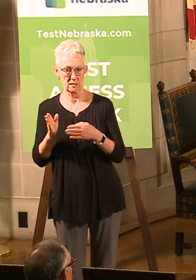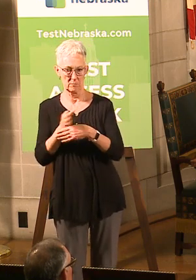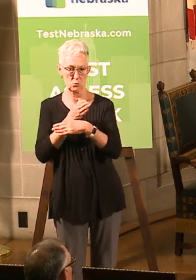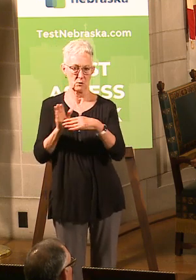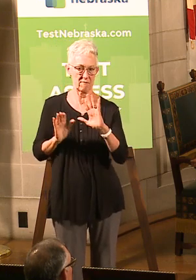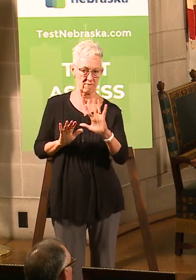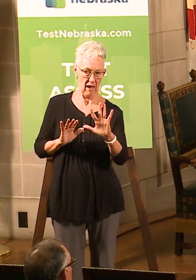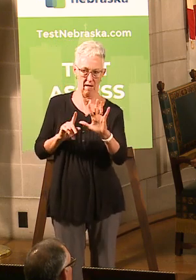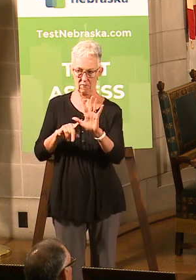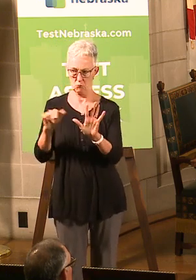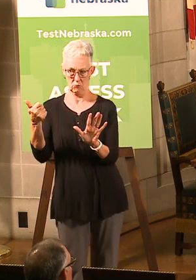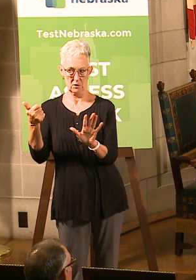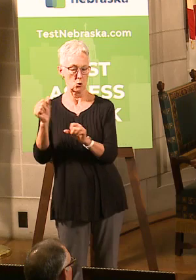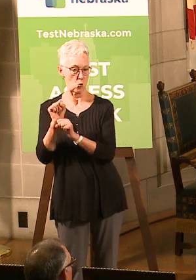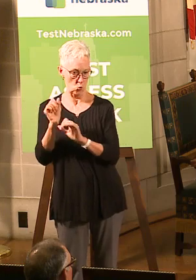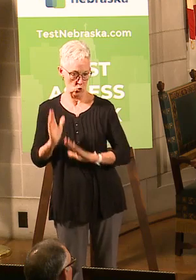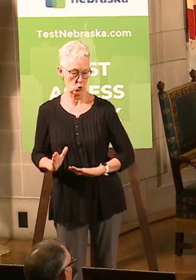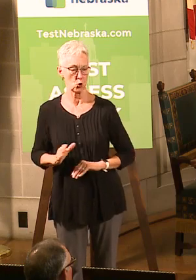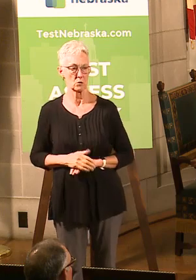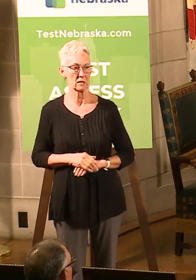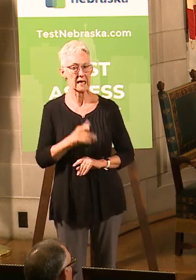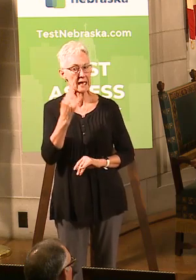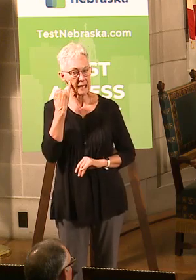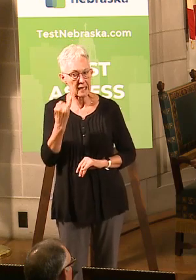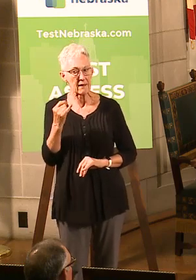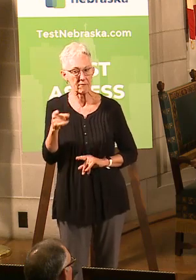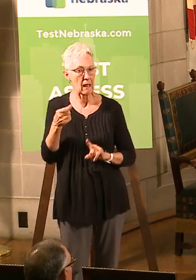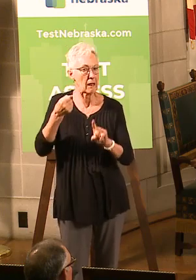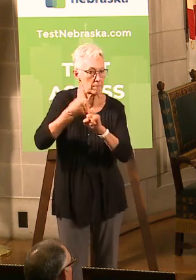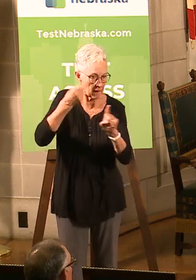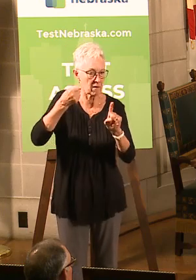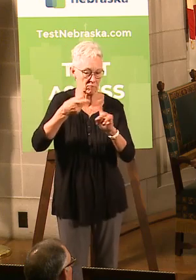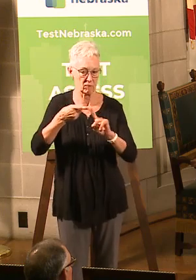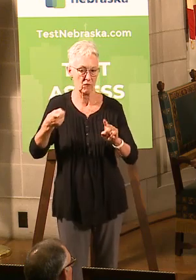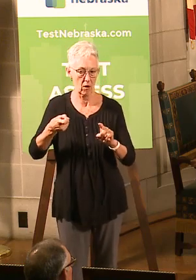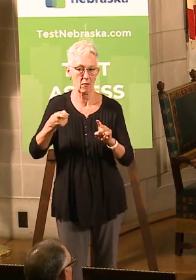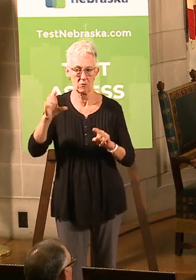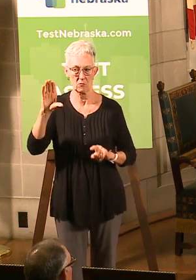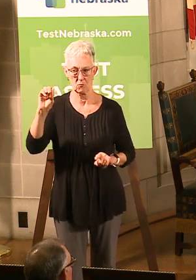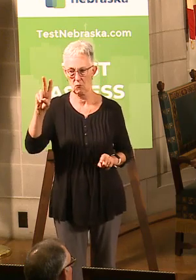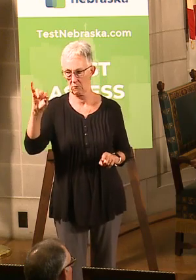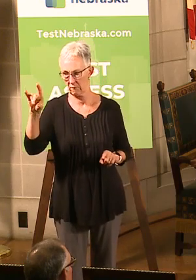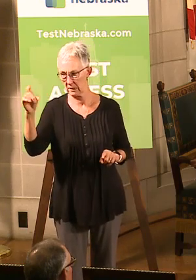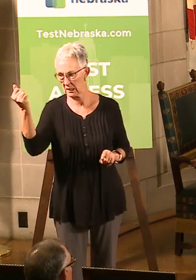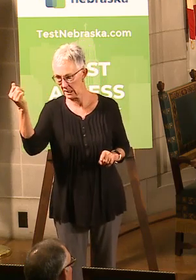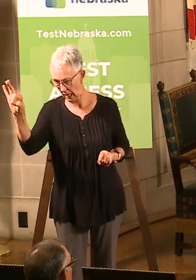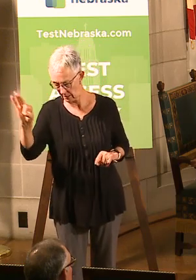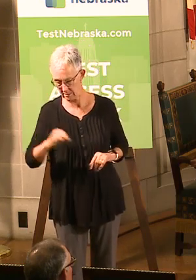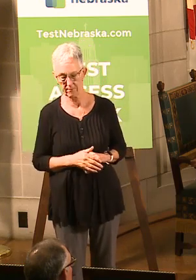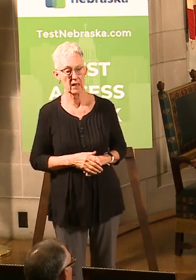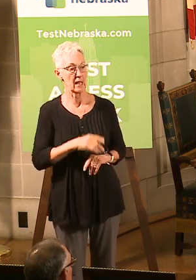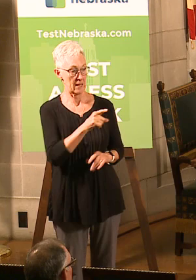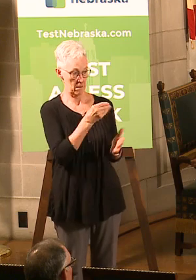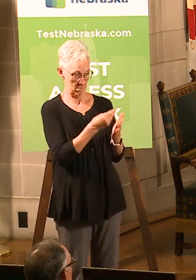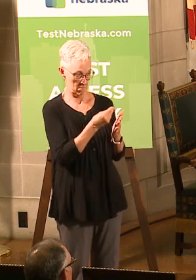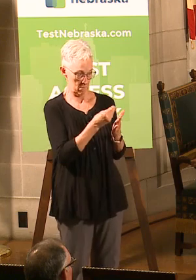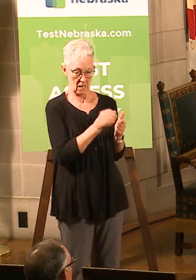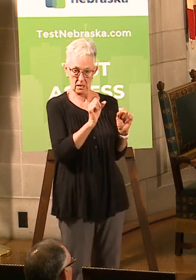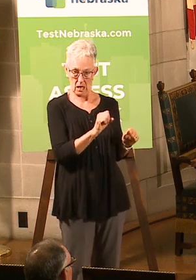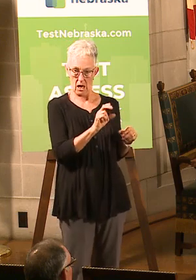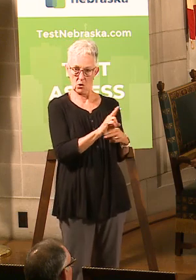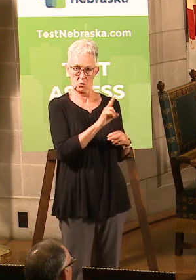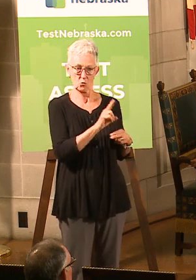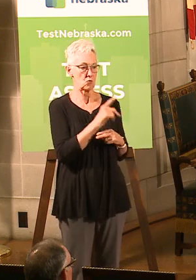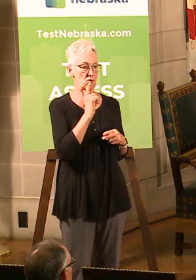COVID-19. The grants can and should be used to cover operating expenses. The application, again, will open June